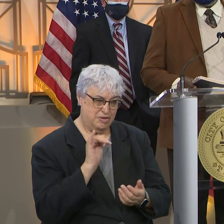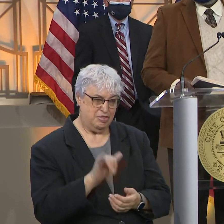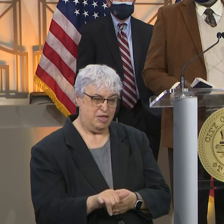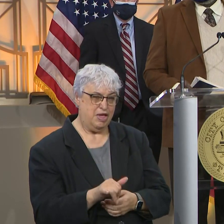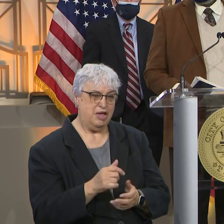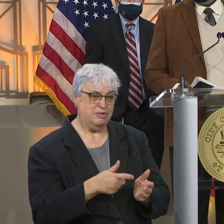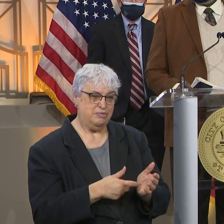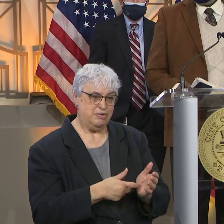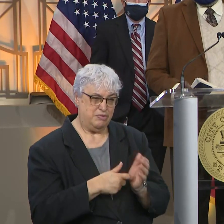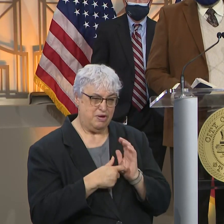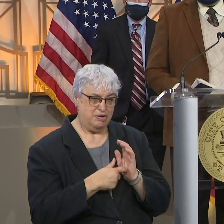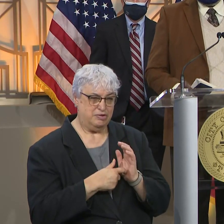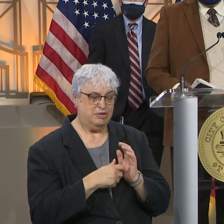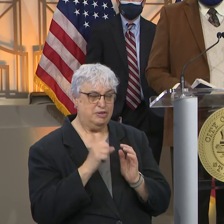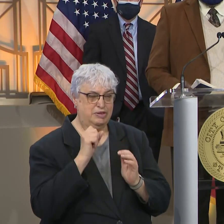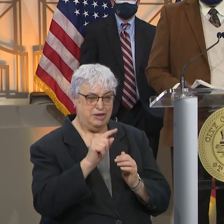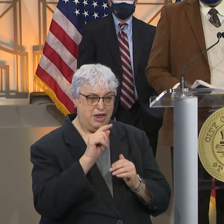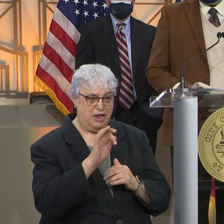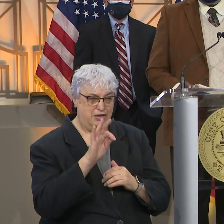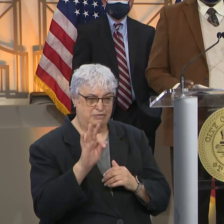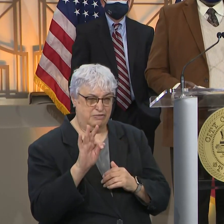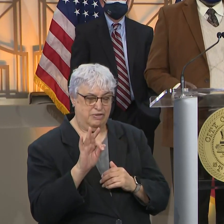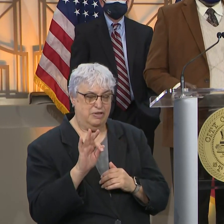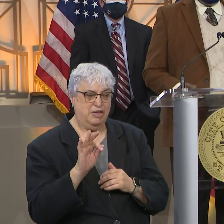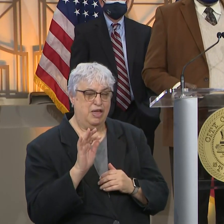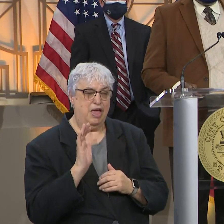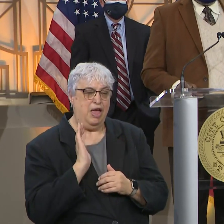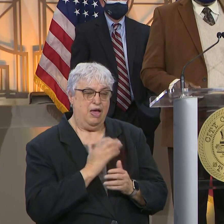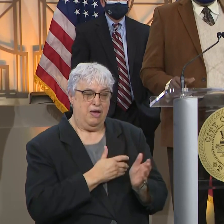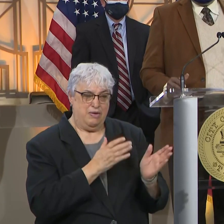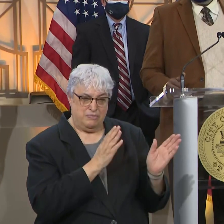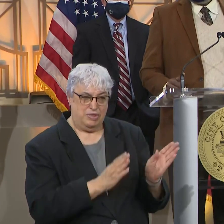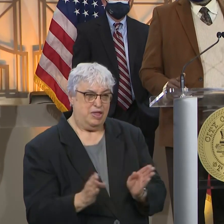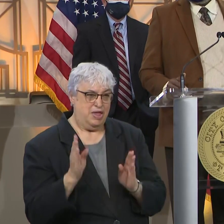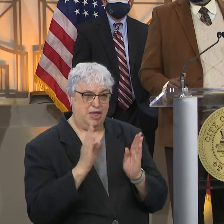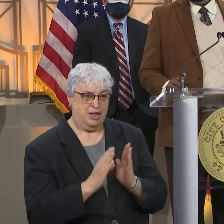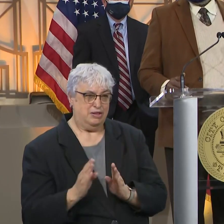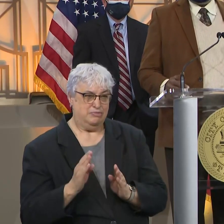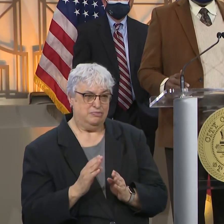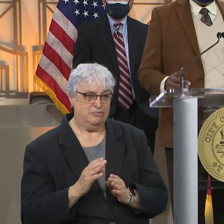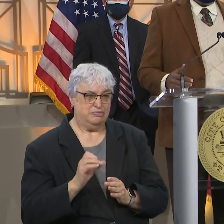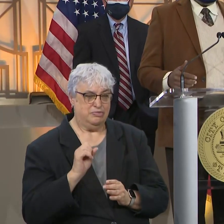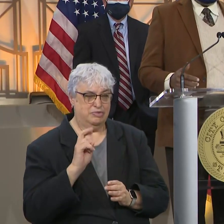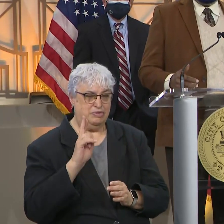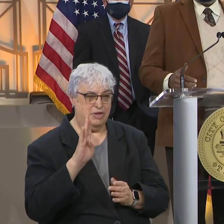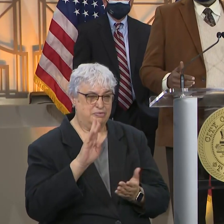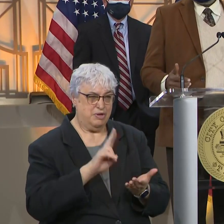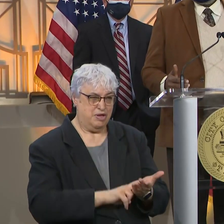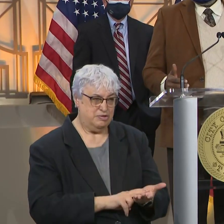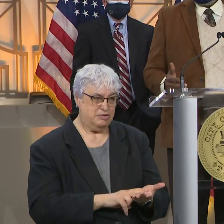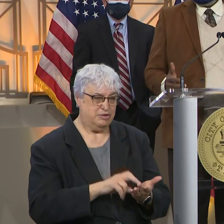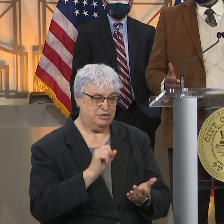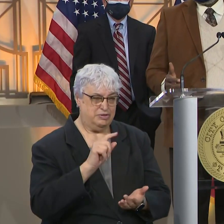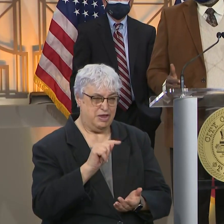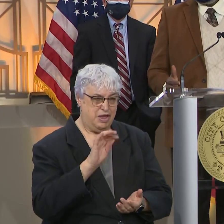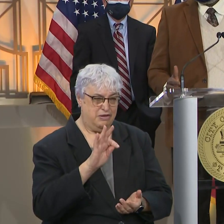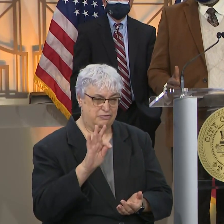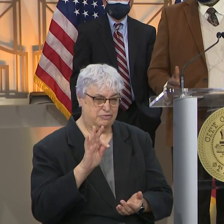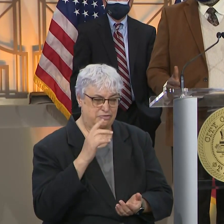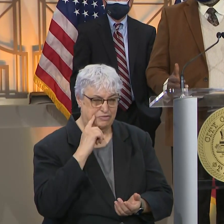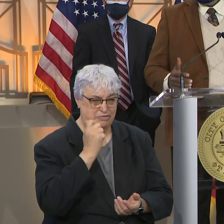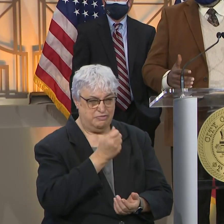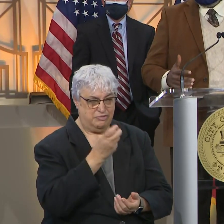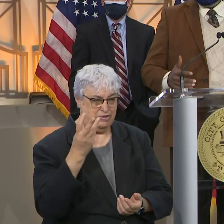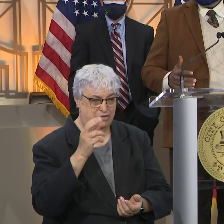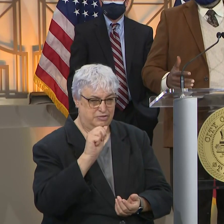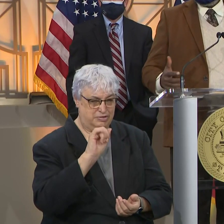requires, you know, staffing. Part of our plan actually involves subcontracting out the staffing for some of the sites,